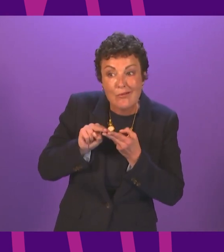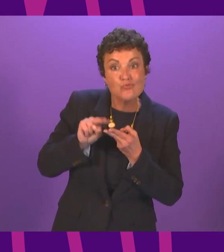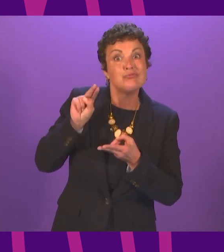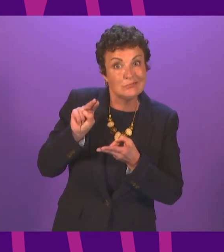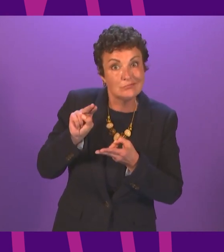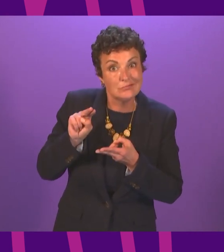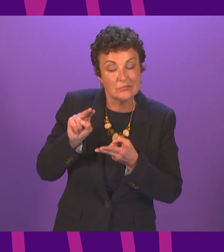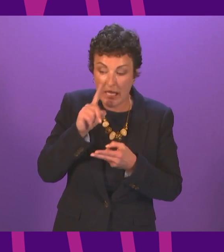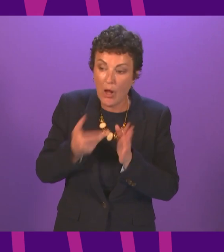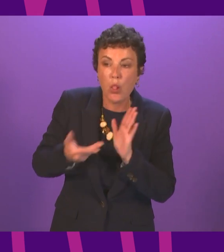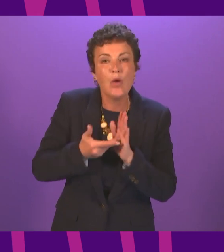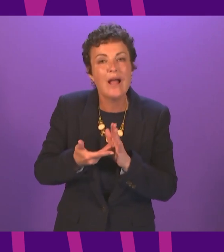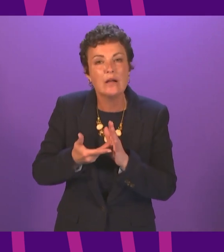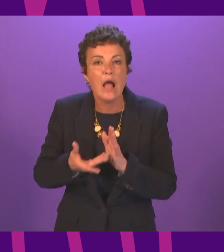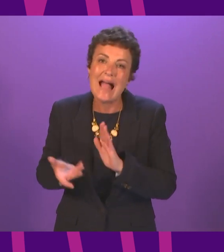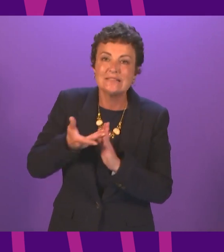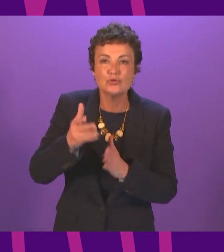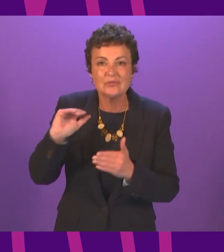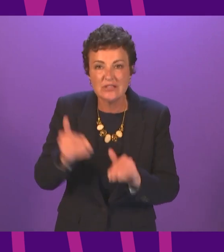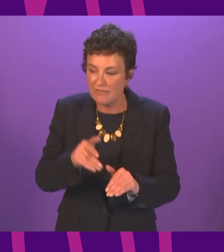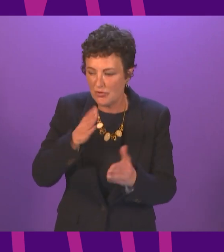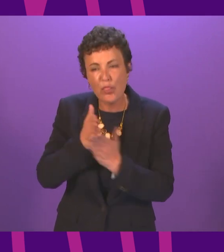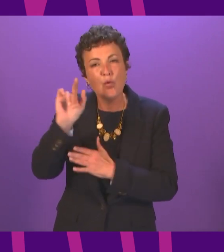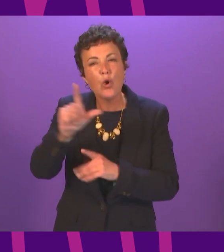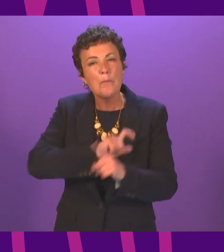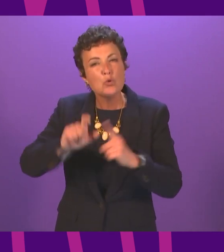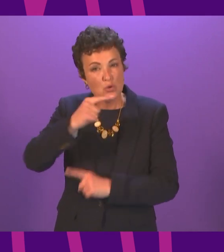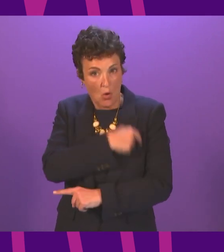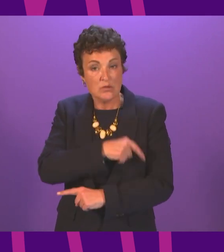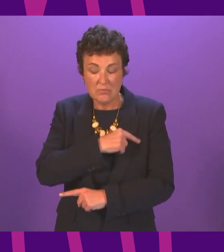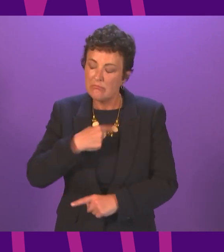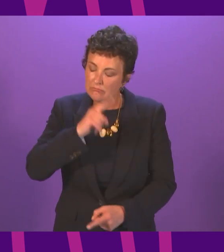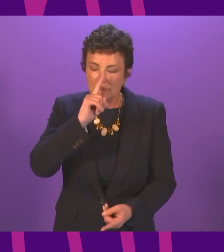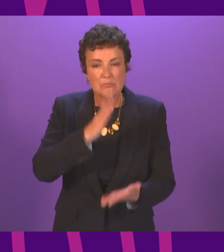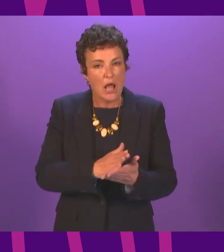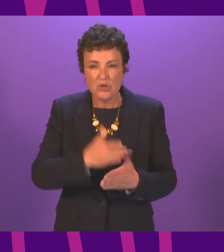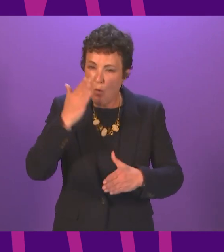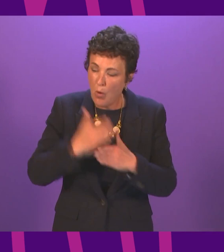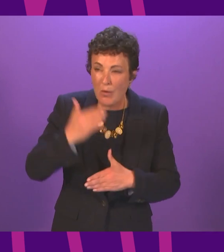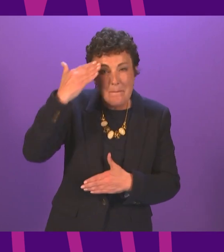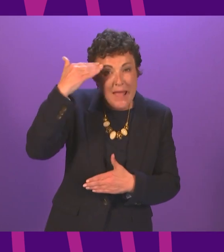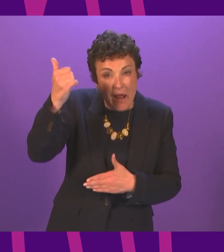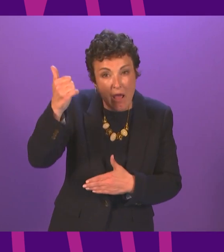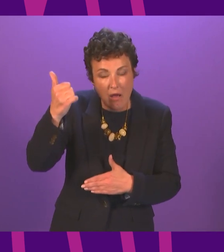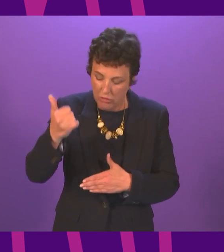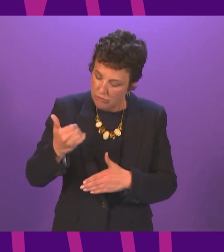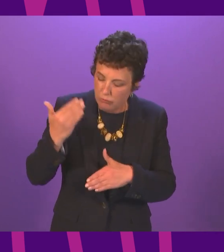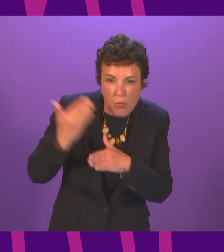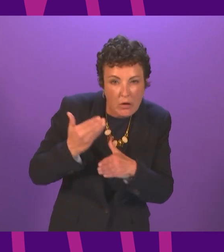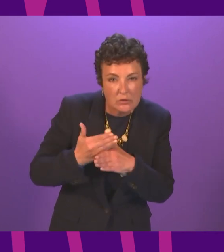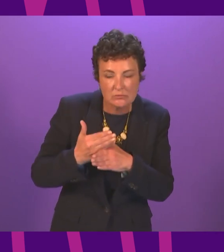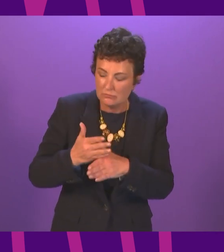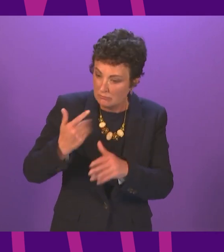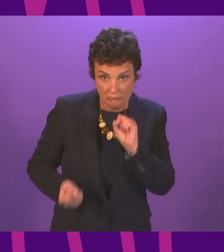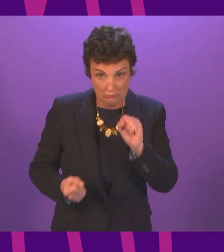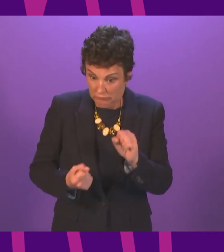including additional services at East Lothian Community Hospital and I pledge to work with mental health practitioners as a matter of urgency as we